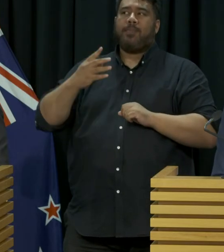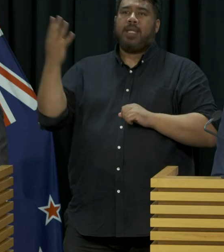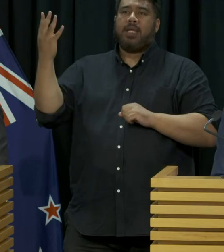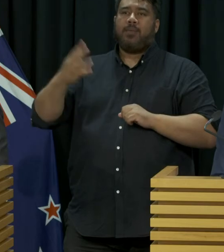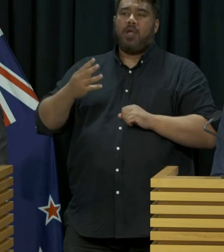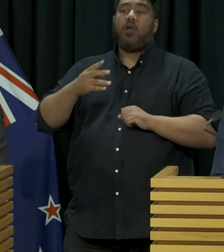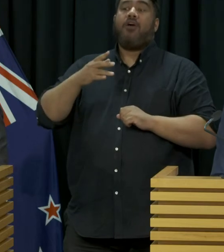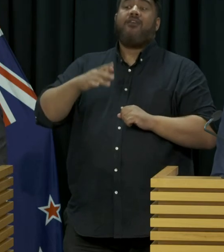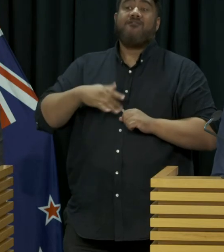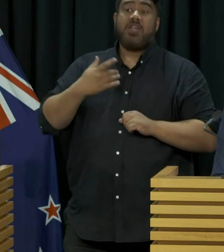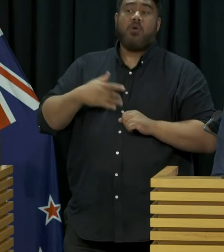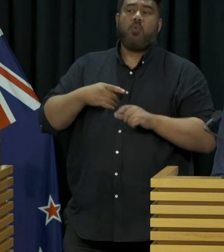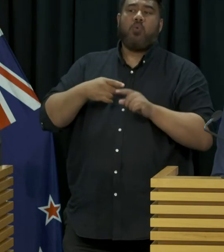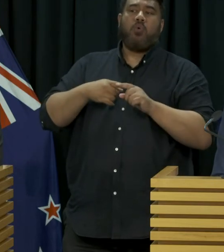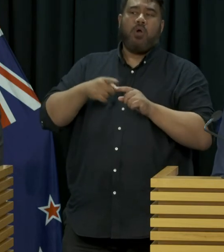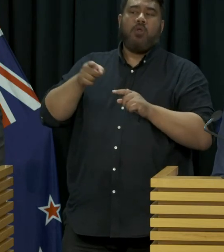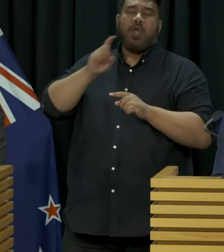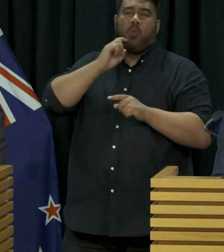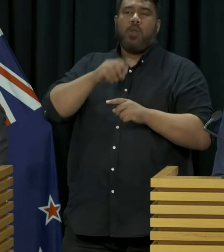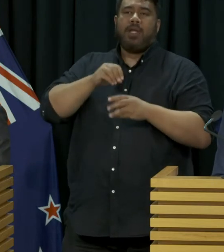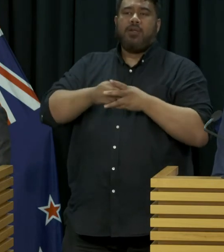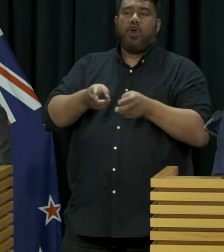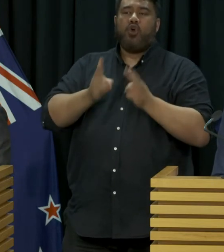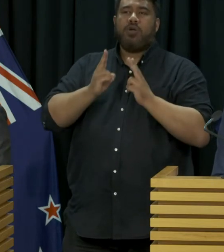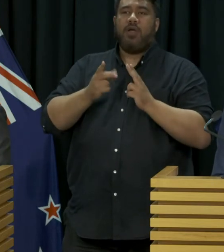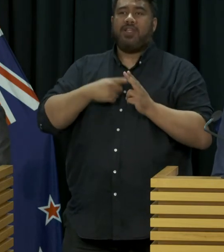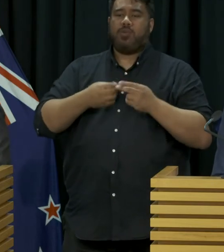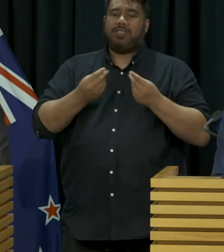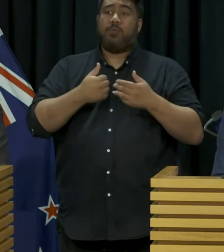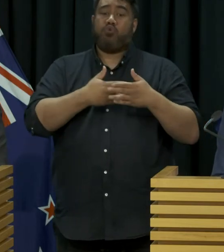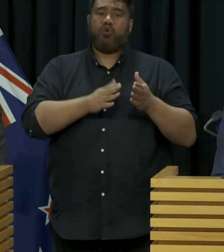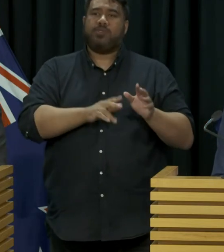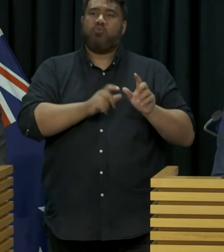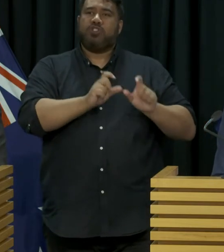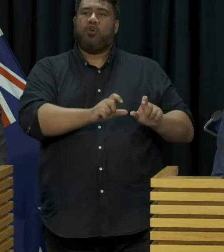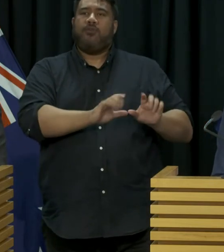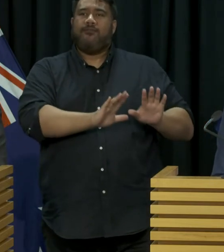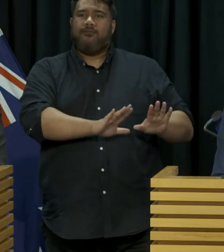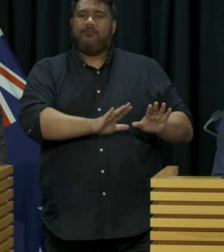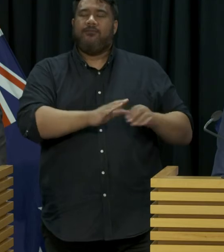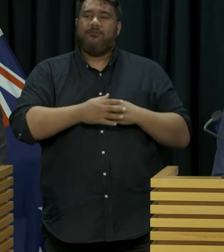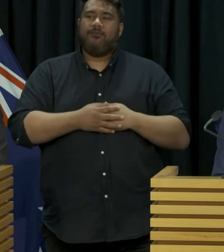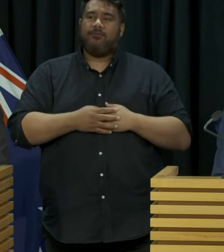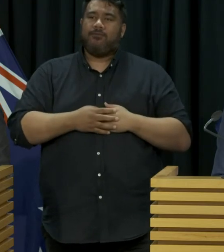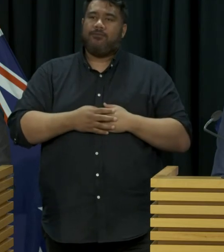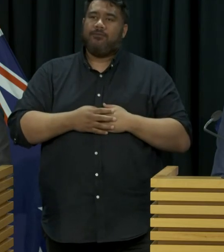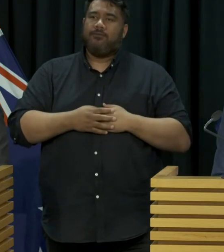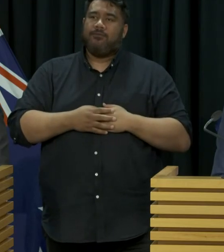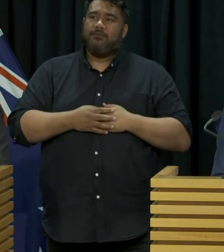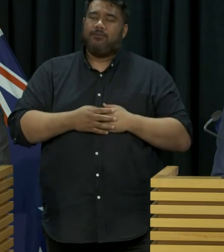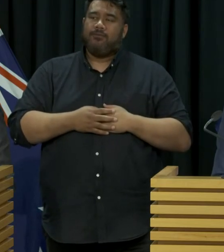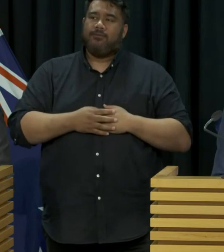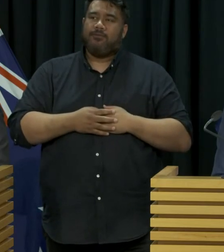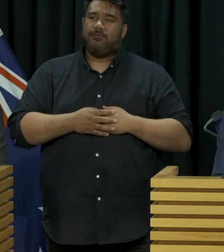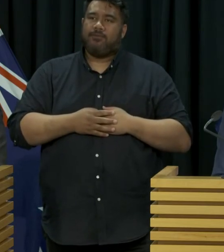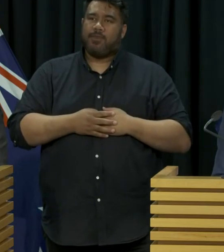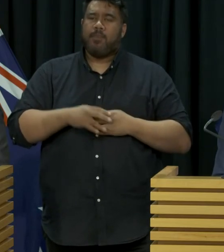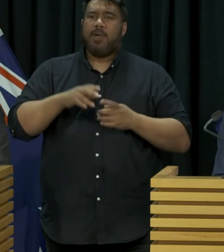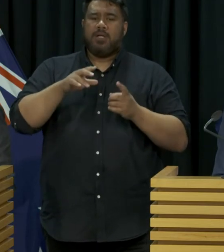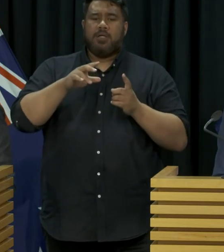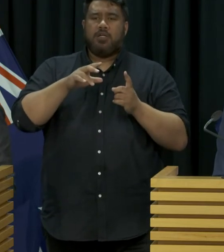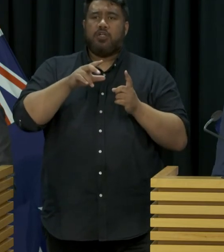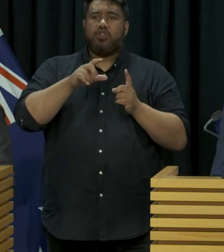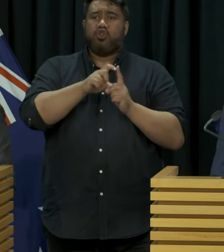and we're continuing to improve. I'm not the minister managing this at the moment, but the forecasting work that Dr. Woods